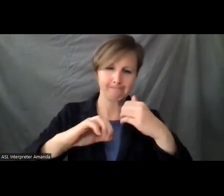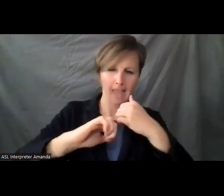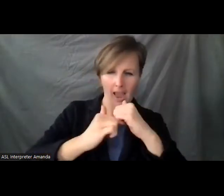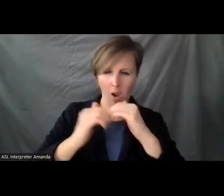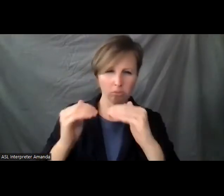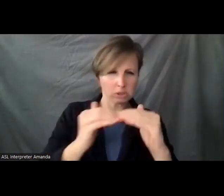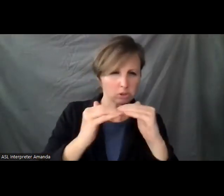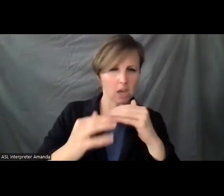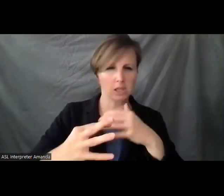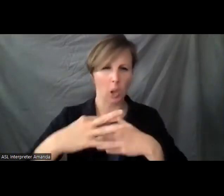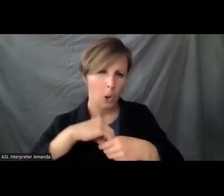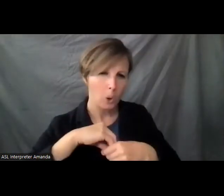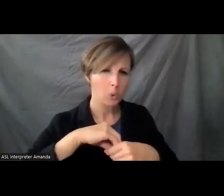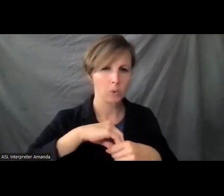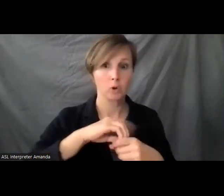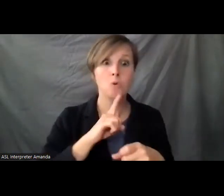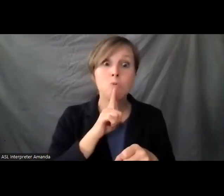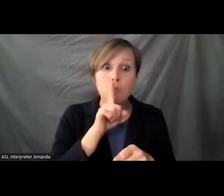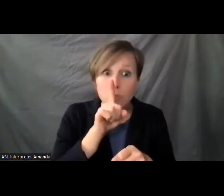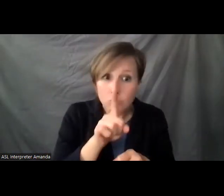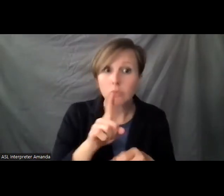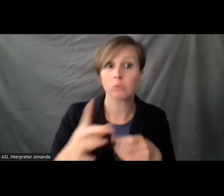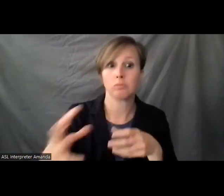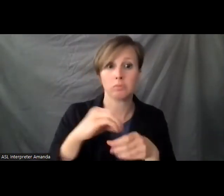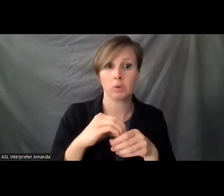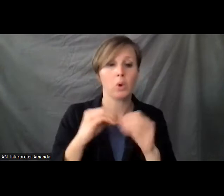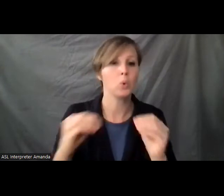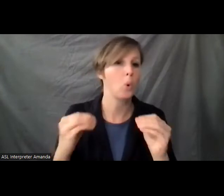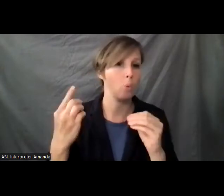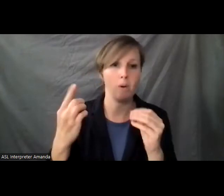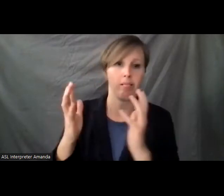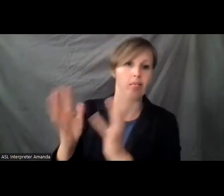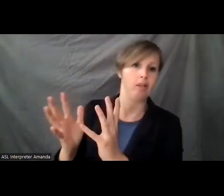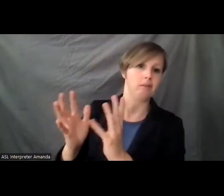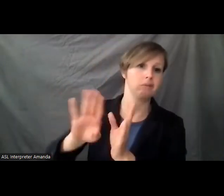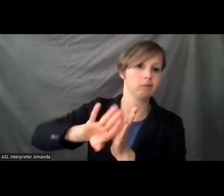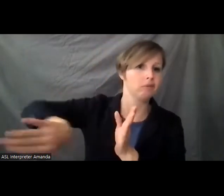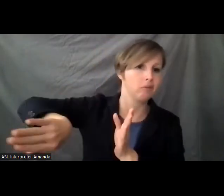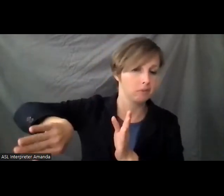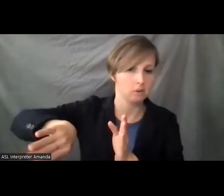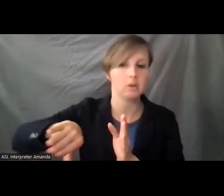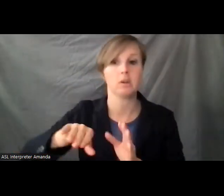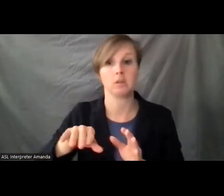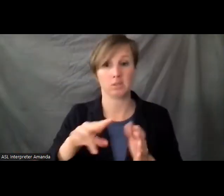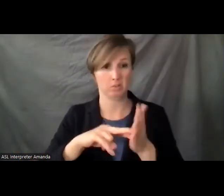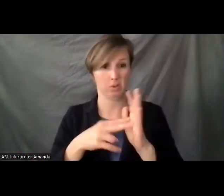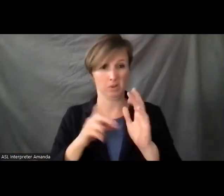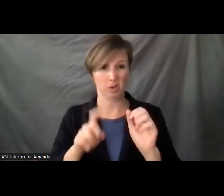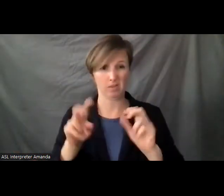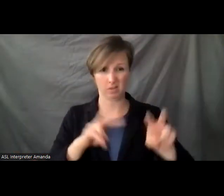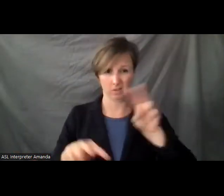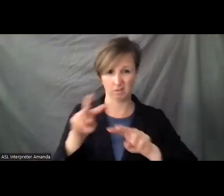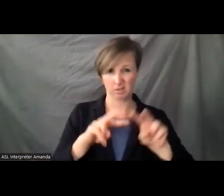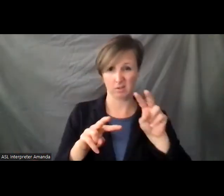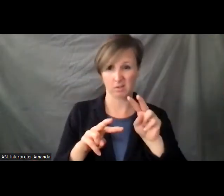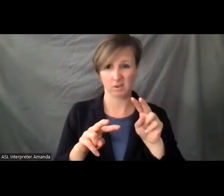inclusion through true inclusion, where no one is left behind. And to that end, we had to start gauging the wellness of